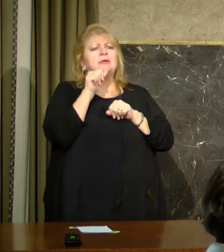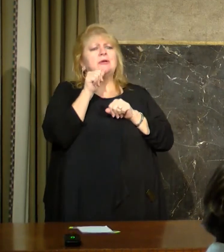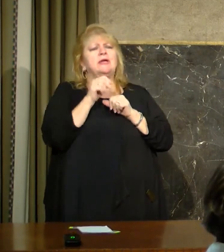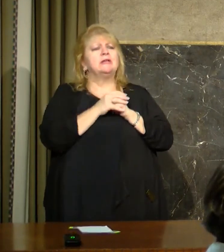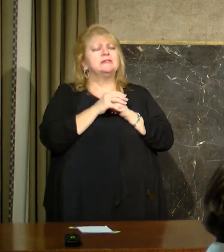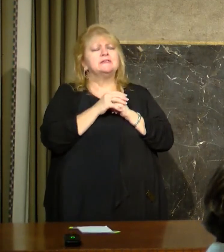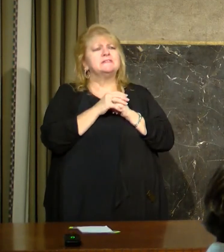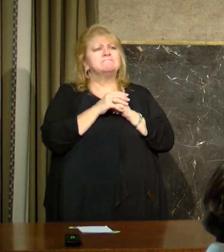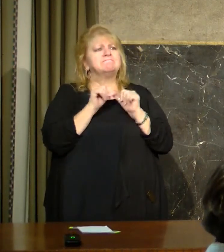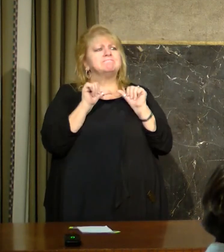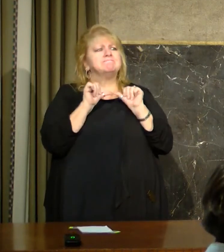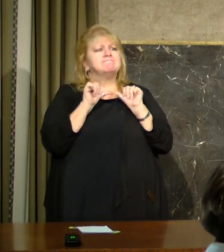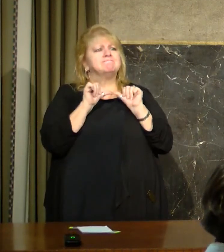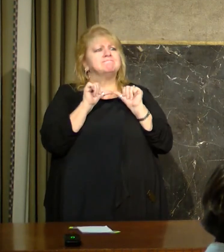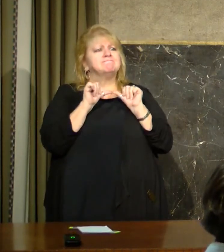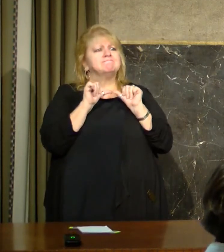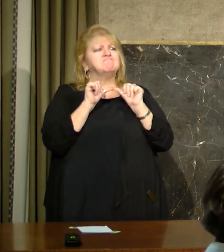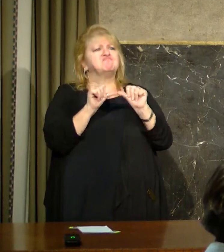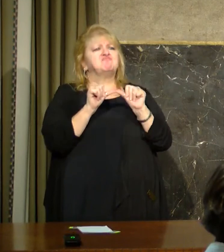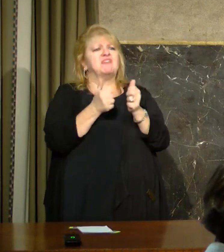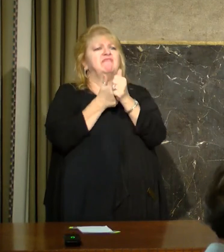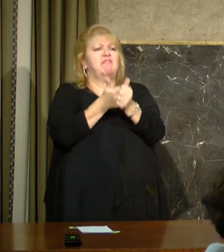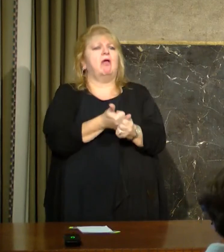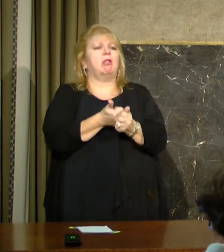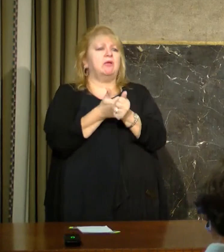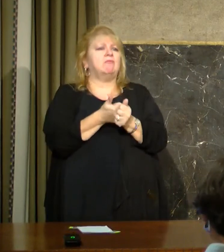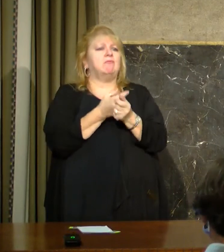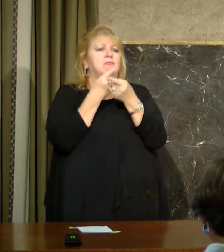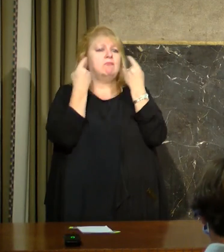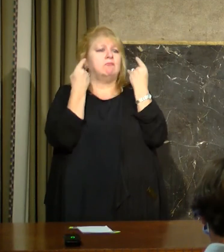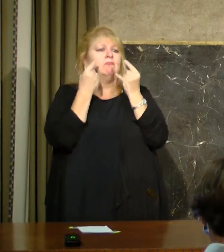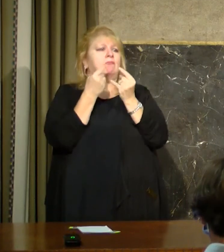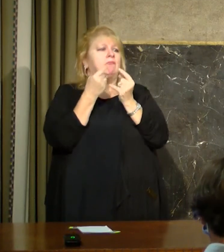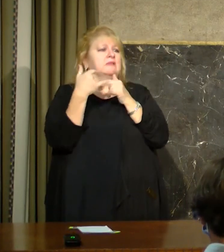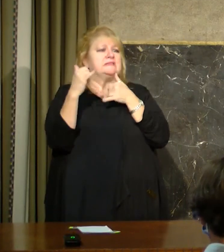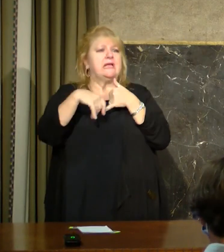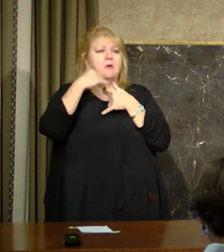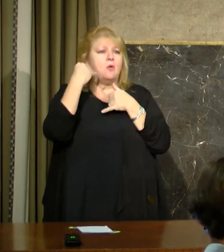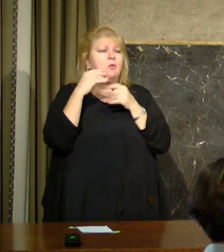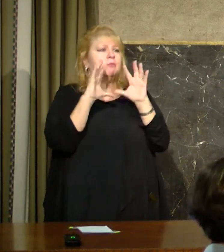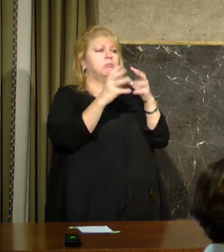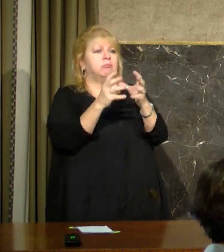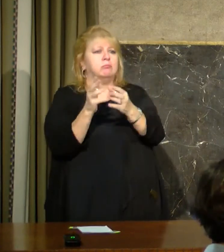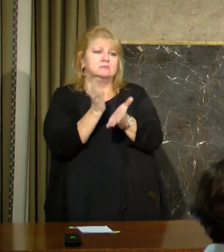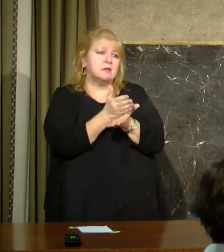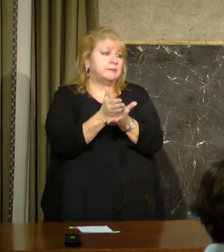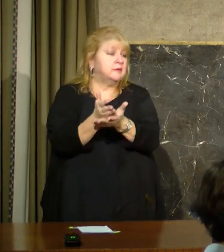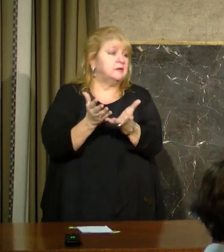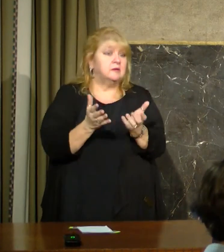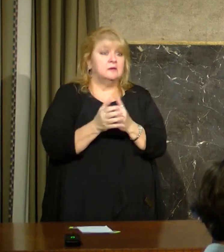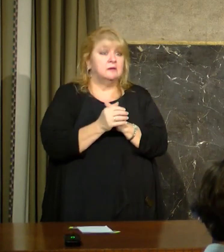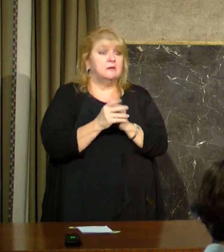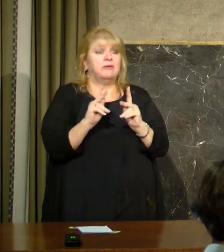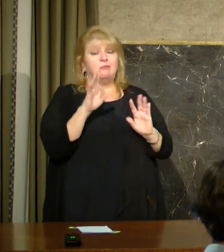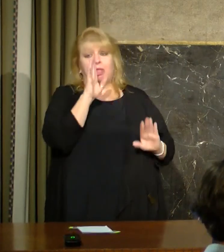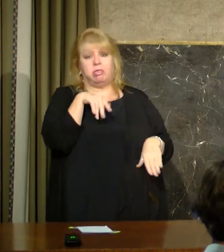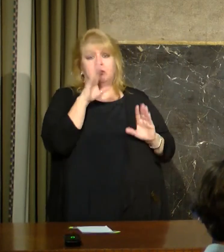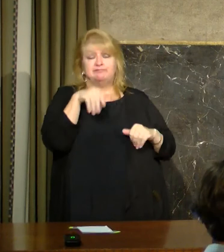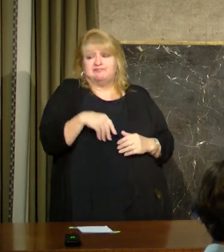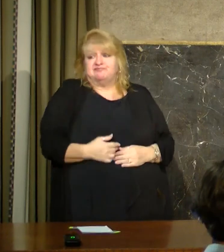wait for people to behave themselves before you step in and tighten restrictions to limit communities' breadth? Yeah, you know,